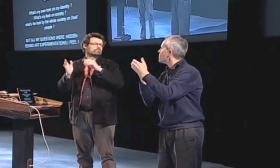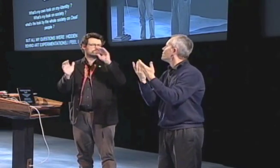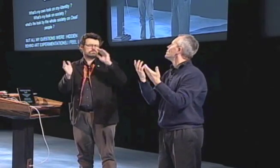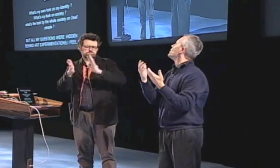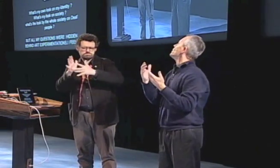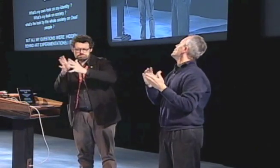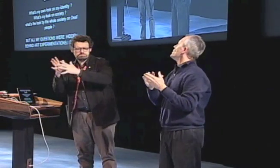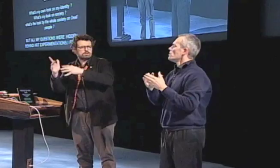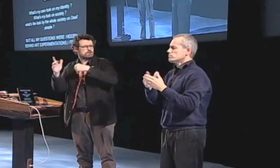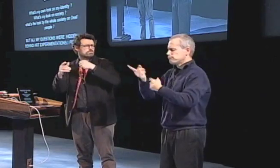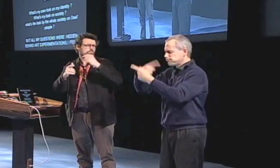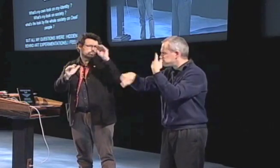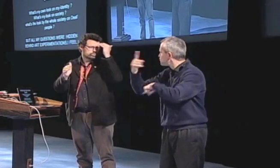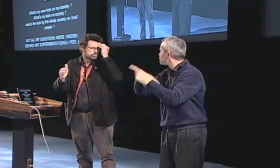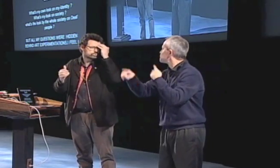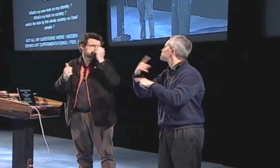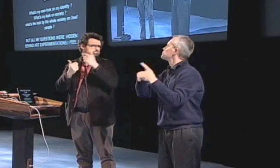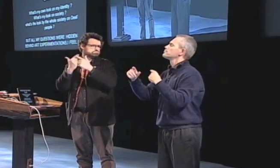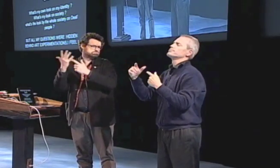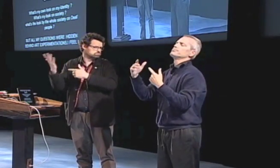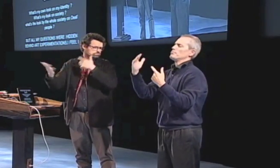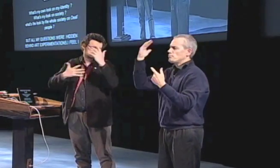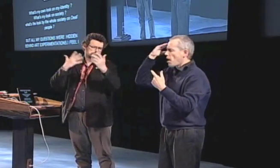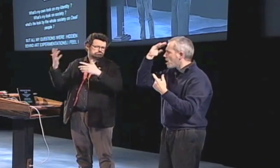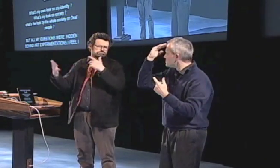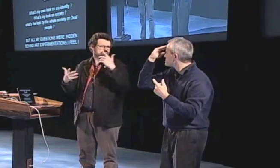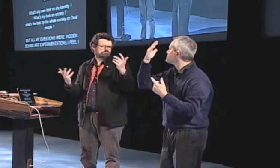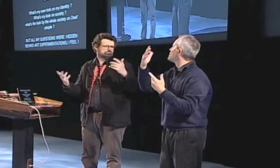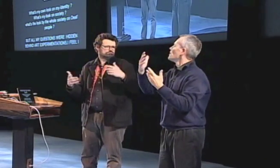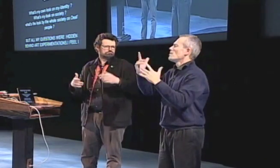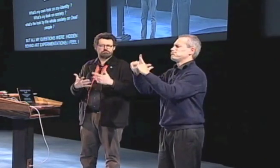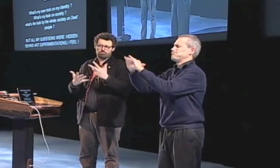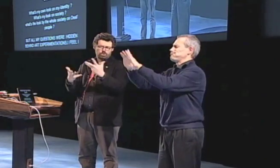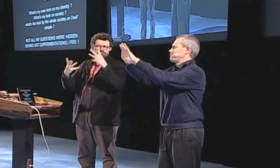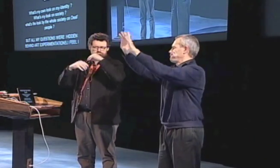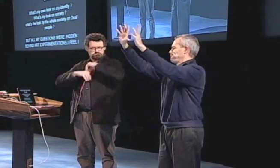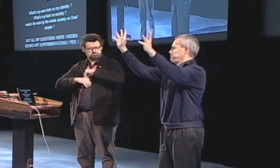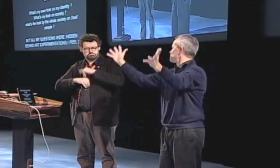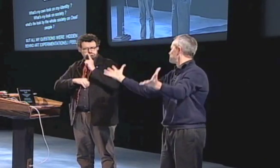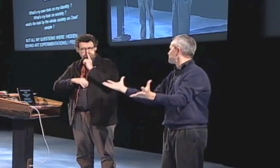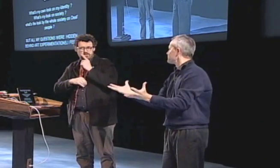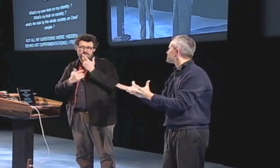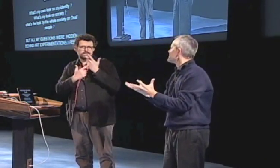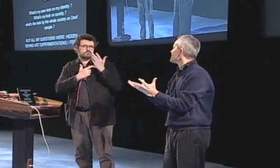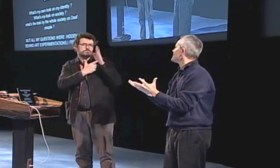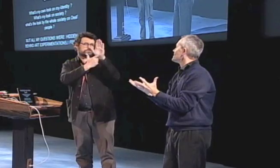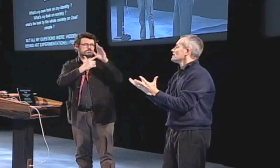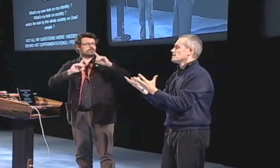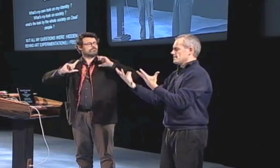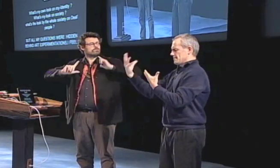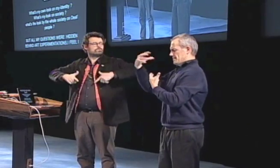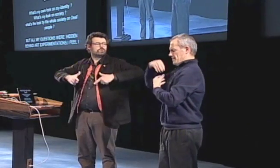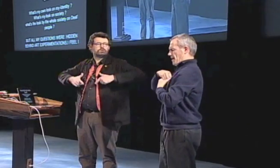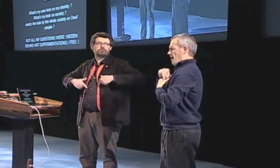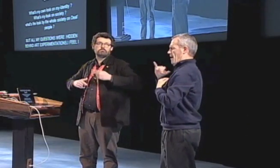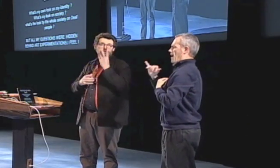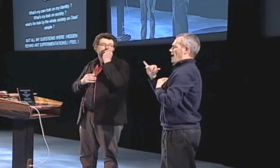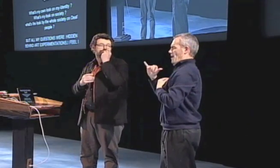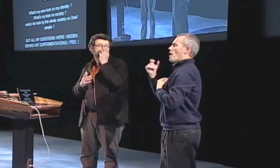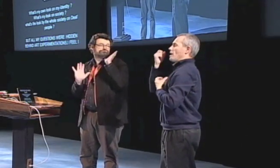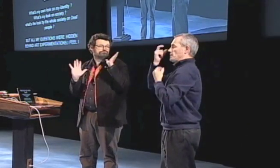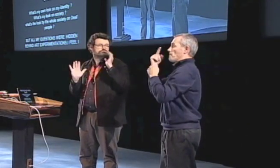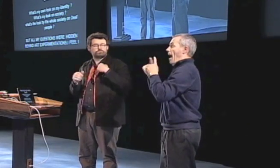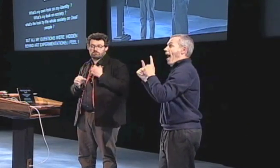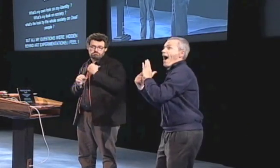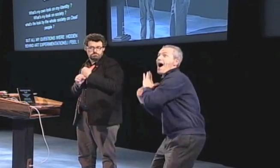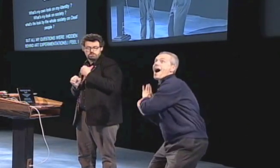history. They know art. They know deafness. They know a little bit about signs. And that information is out there in